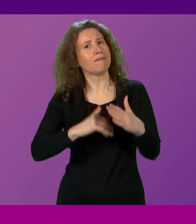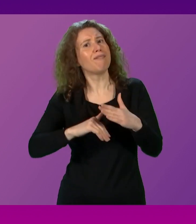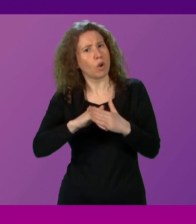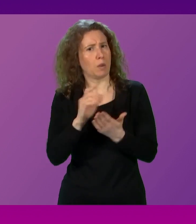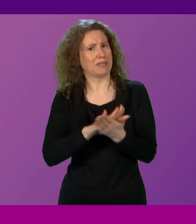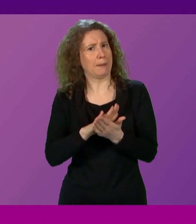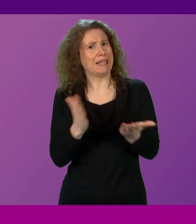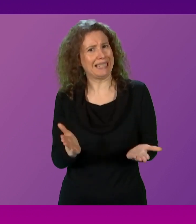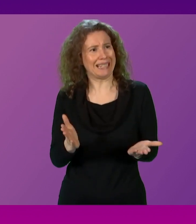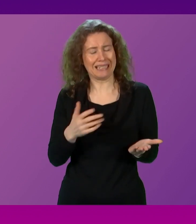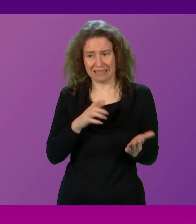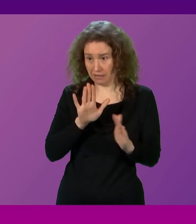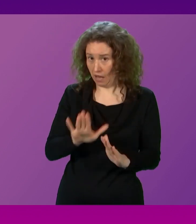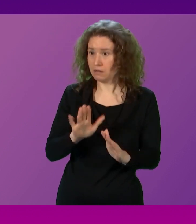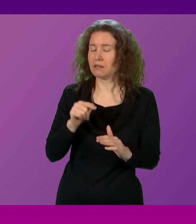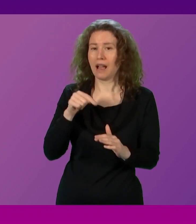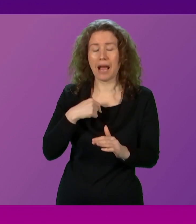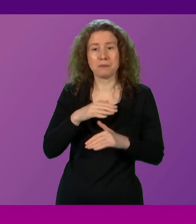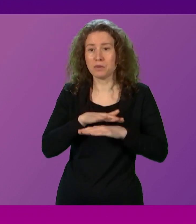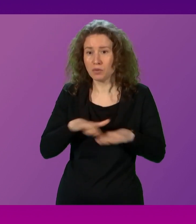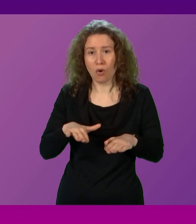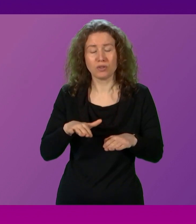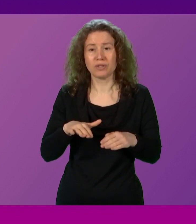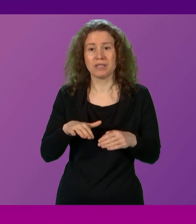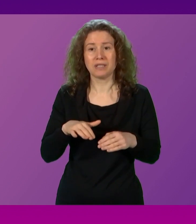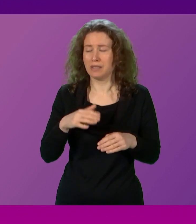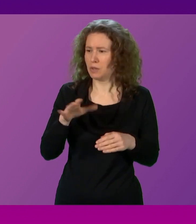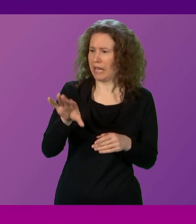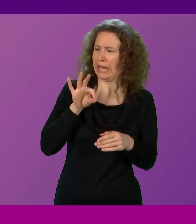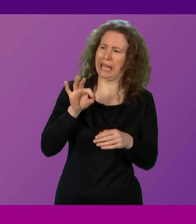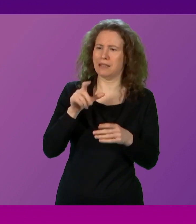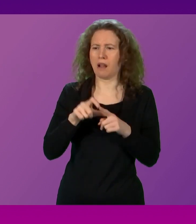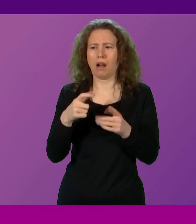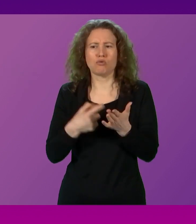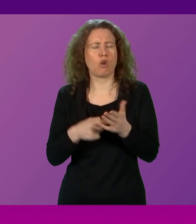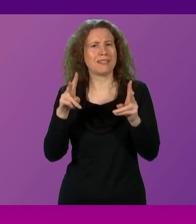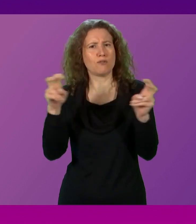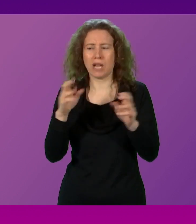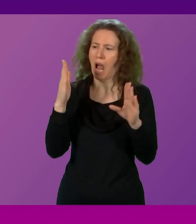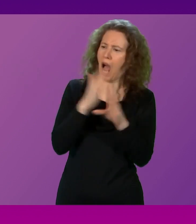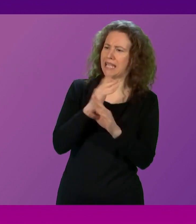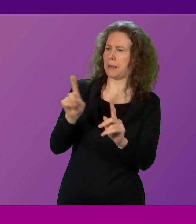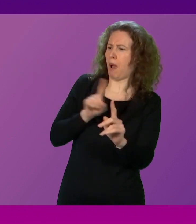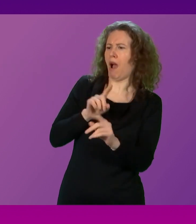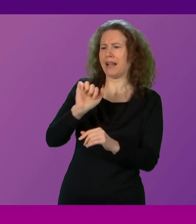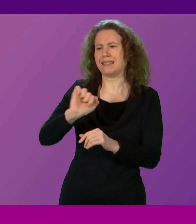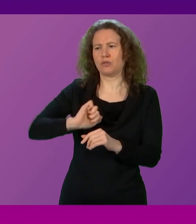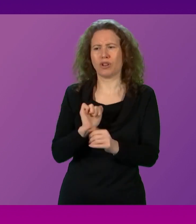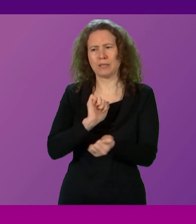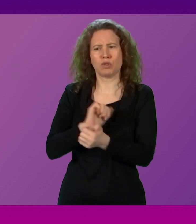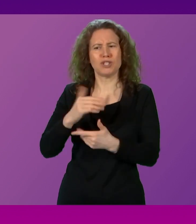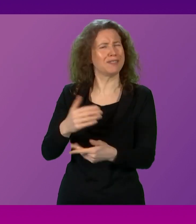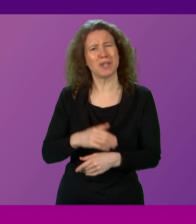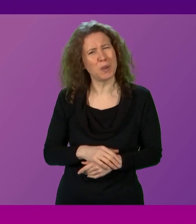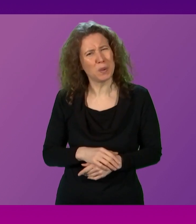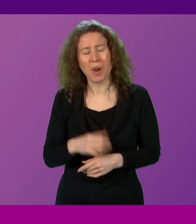what I am saying. I am not, to use Douglas Ross's phrase, hiding behind anyone. I am setting out very clearly,